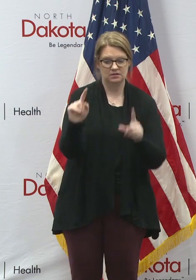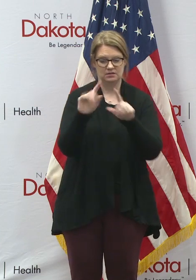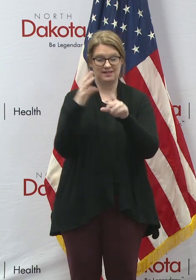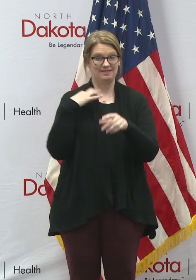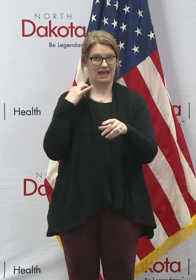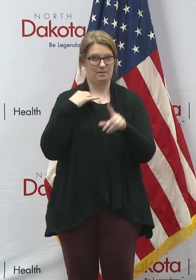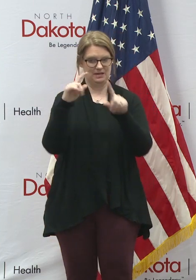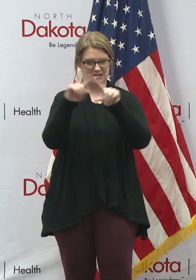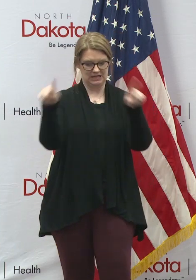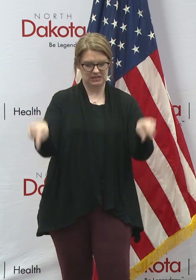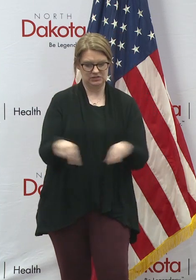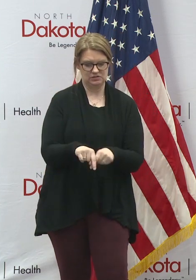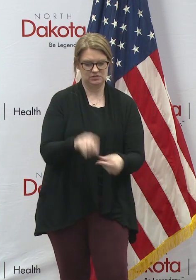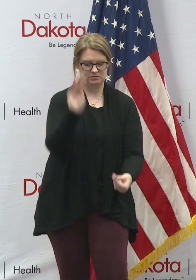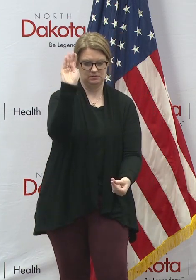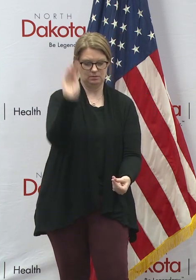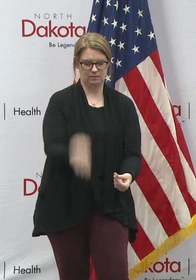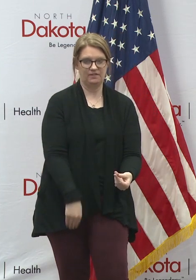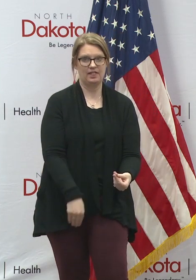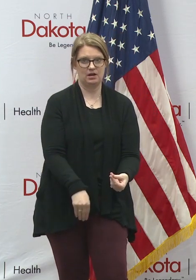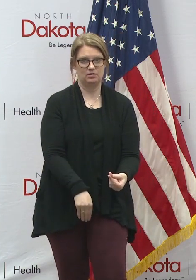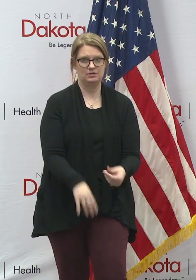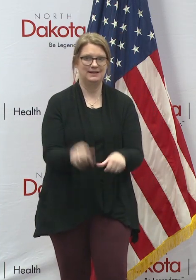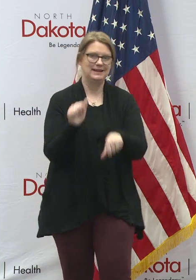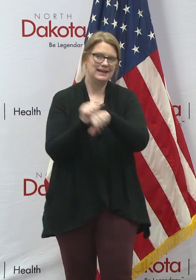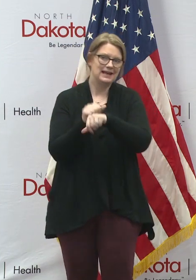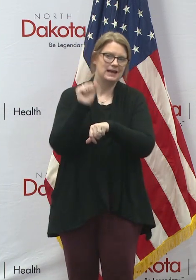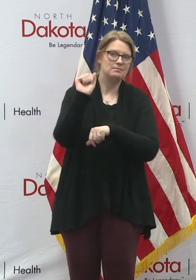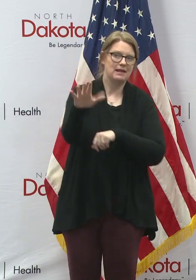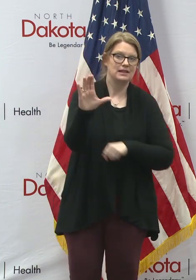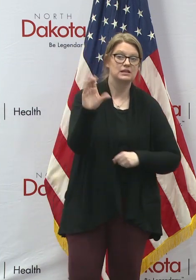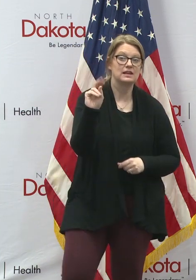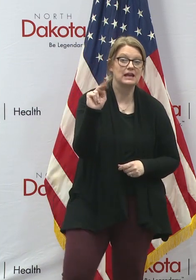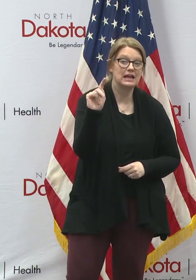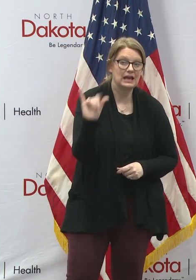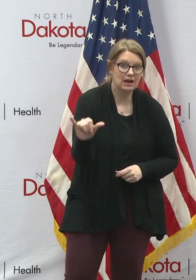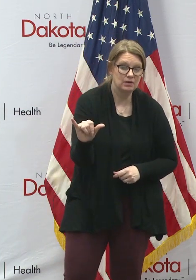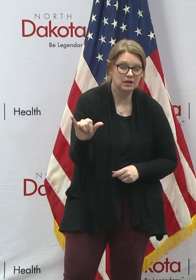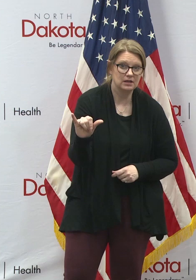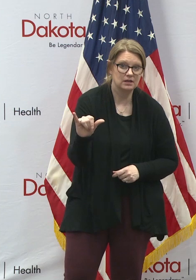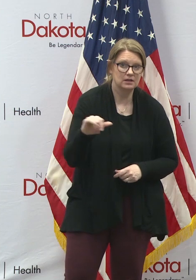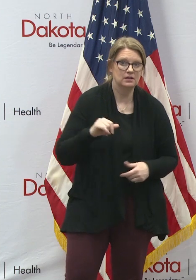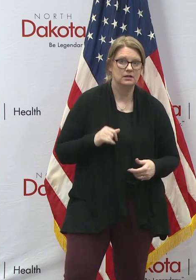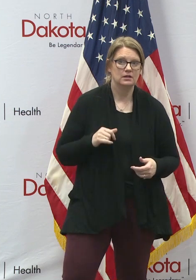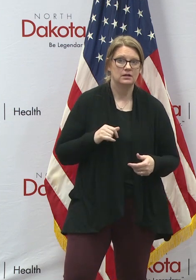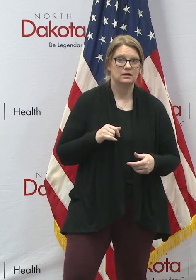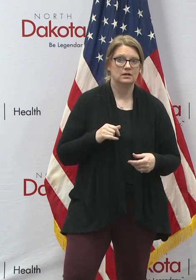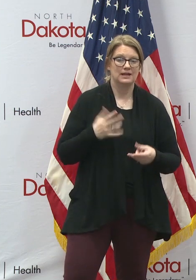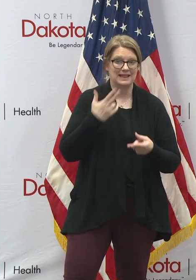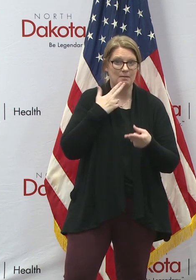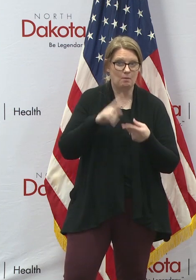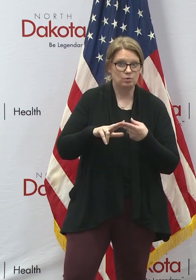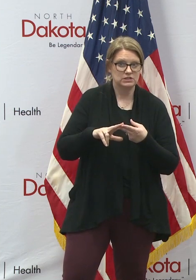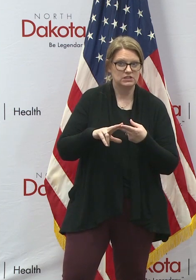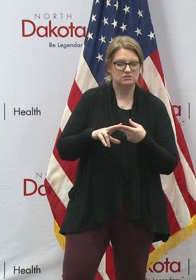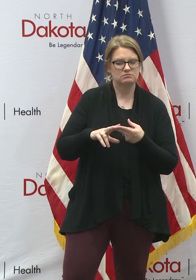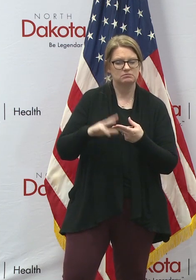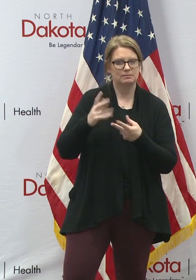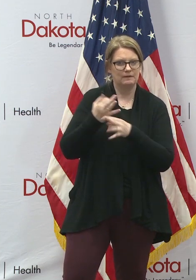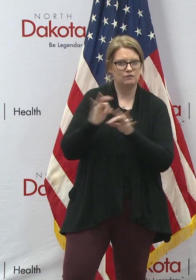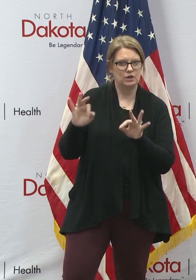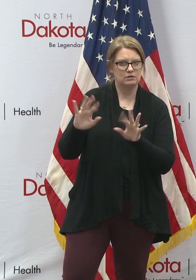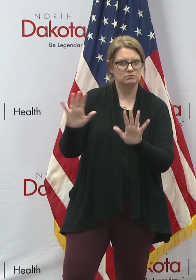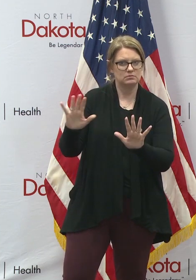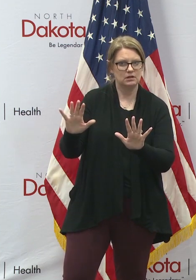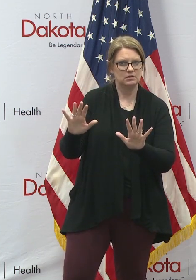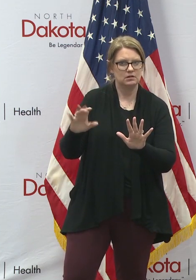mail it to the county. And the postage on that mailing will be covered. So they do